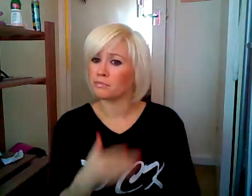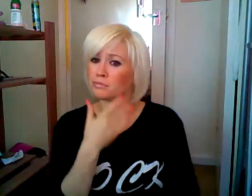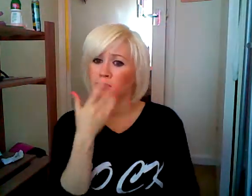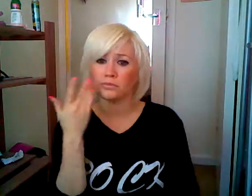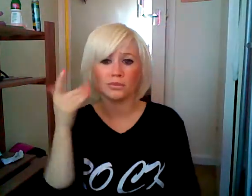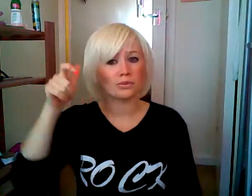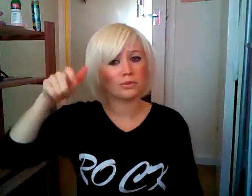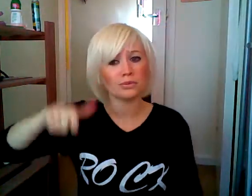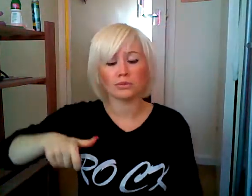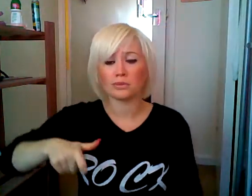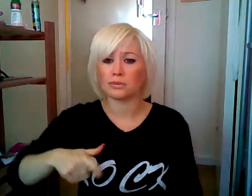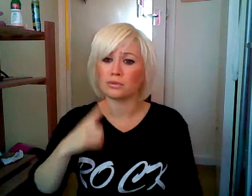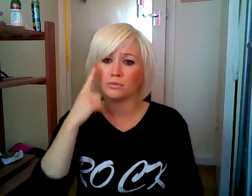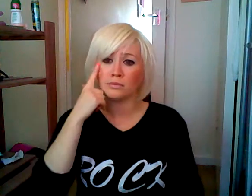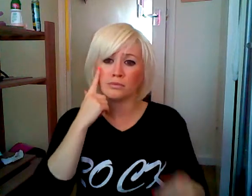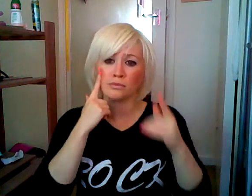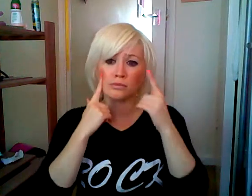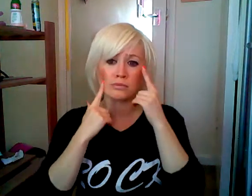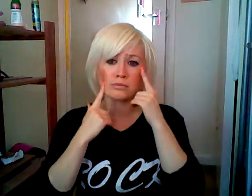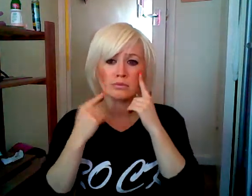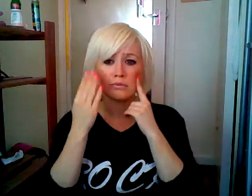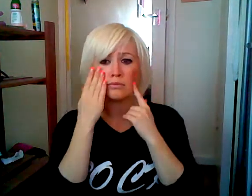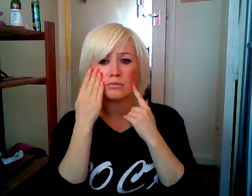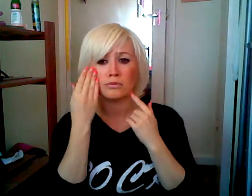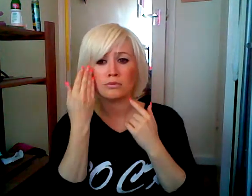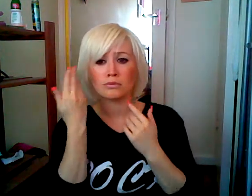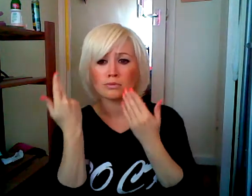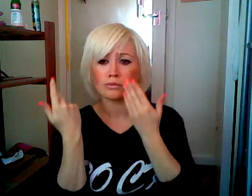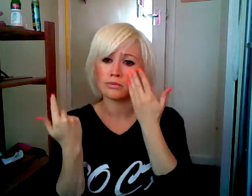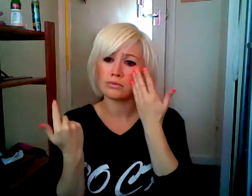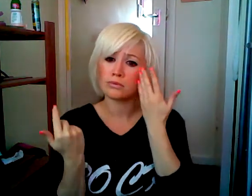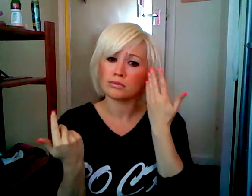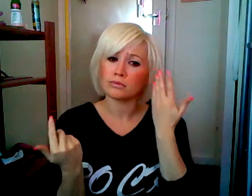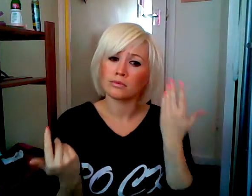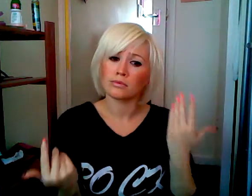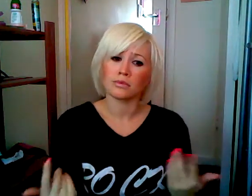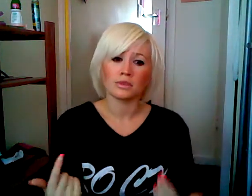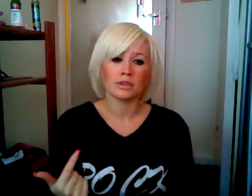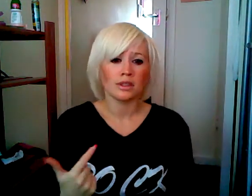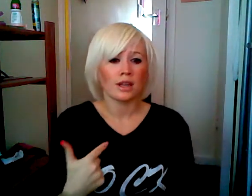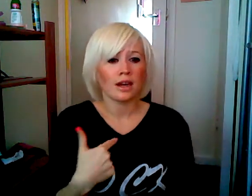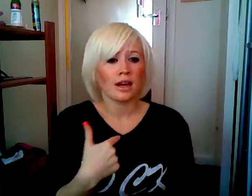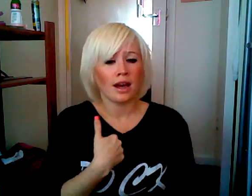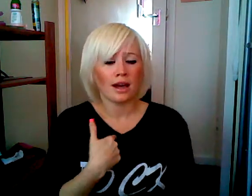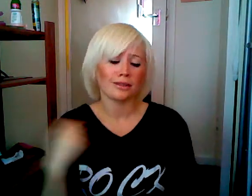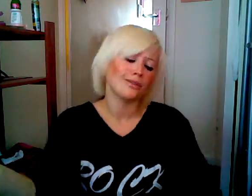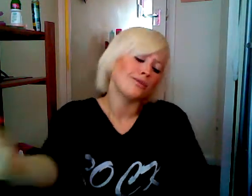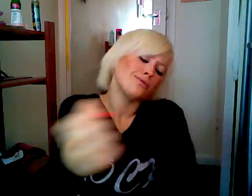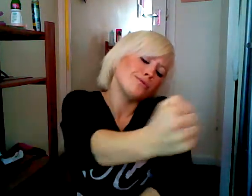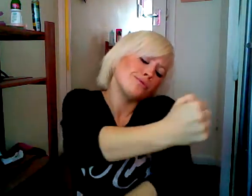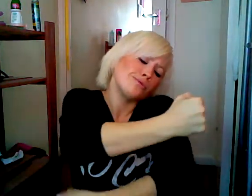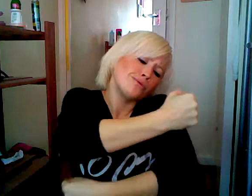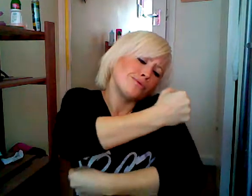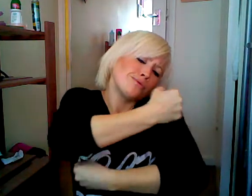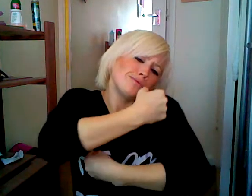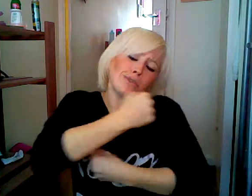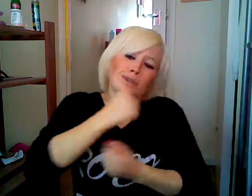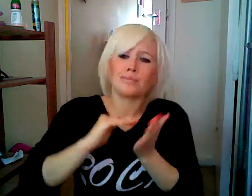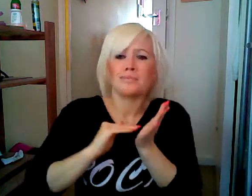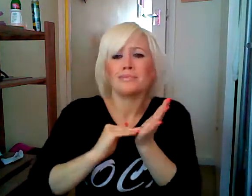no one there to dry your teeth, I could hold with you for a